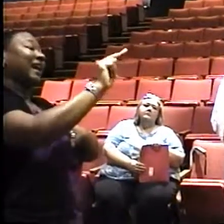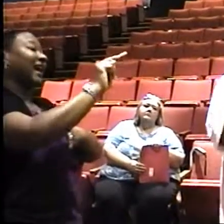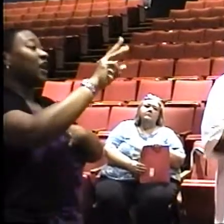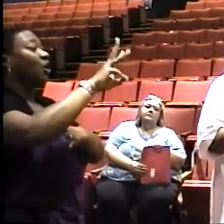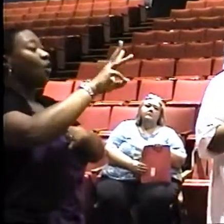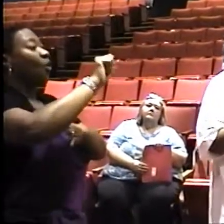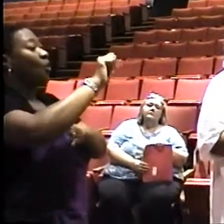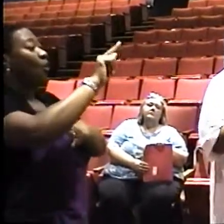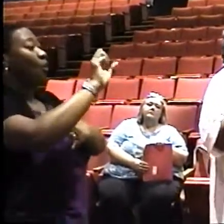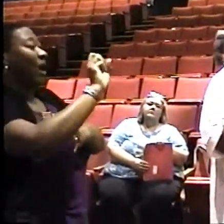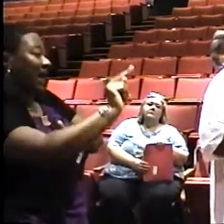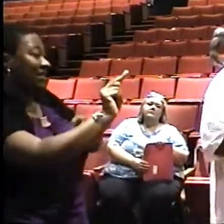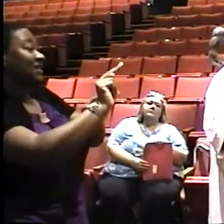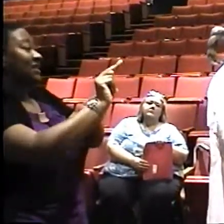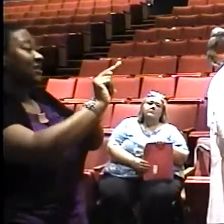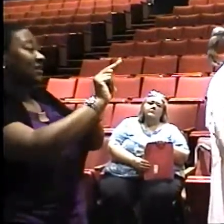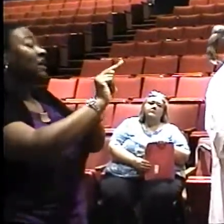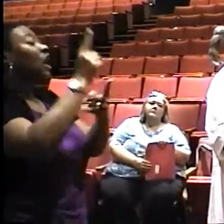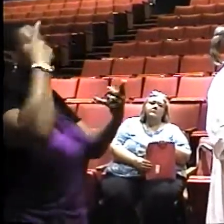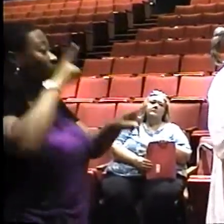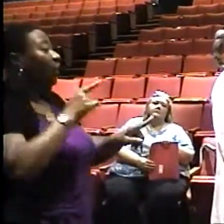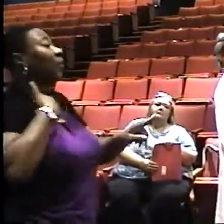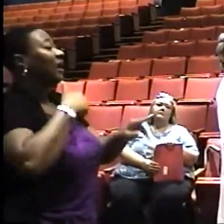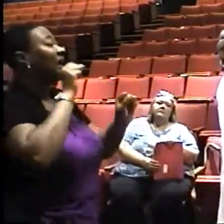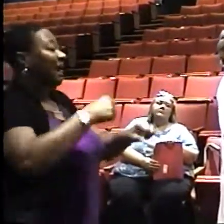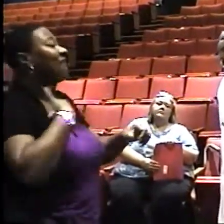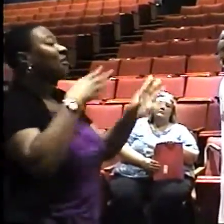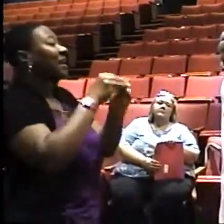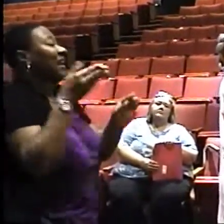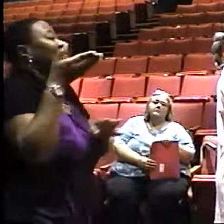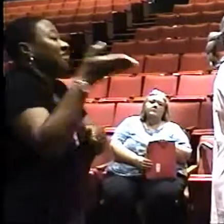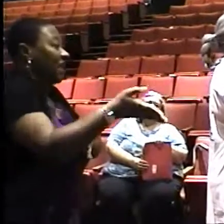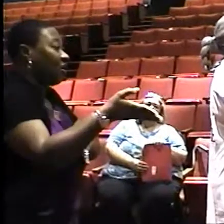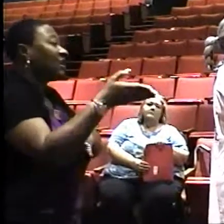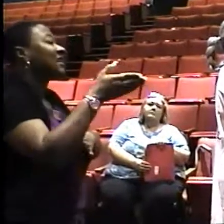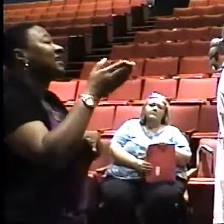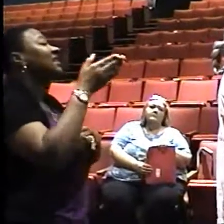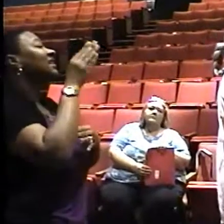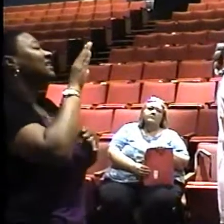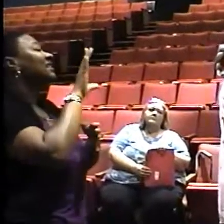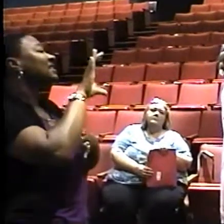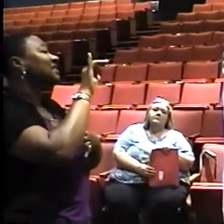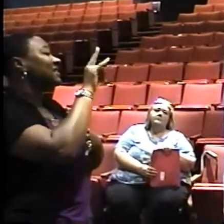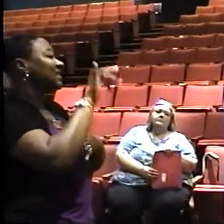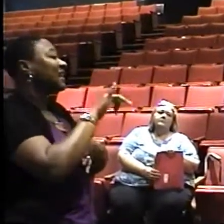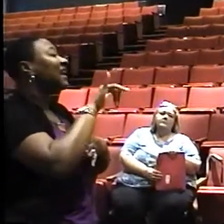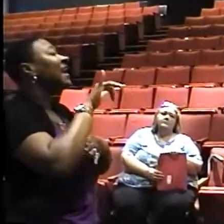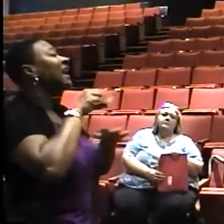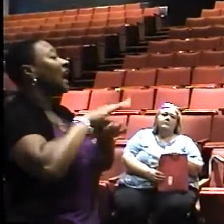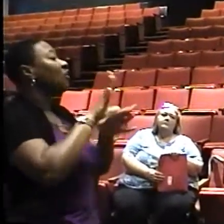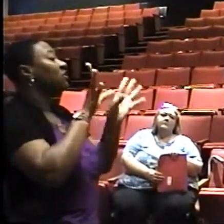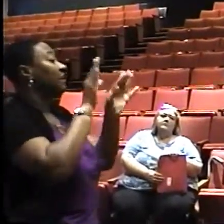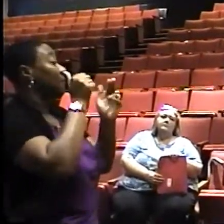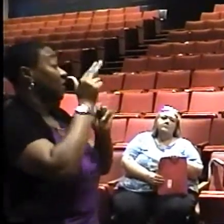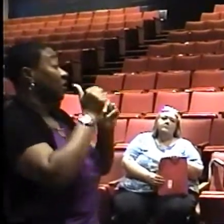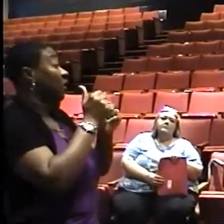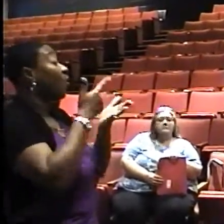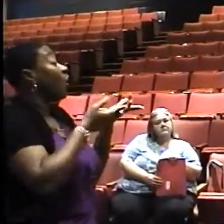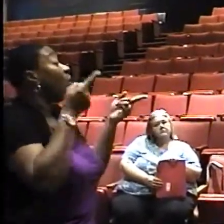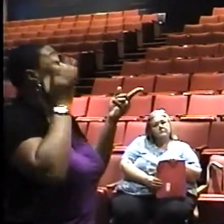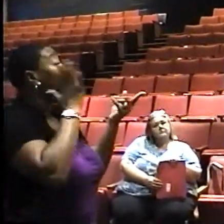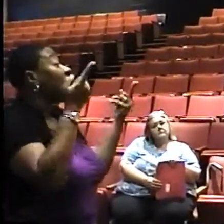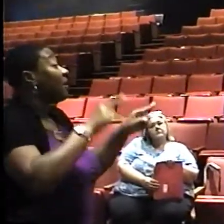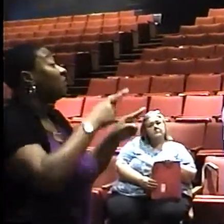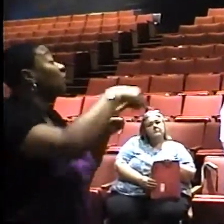meeting in the city county building. So now what is going to happen? Some of you may